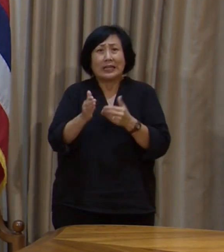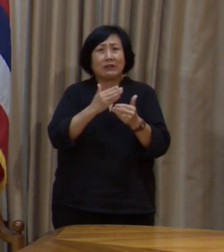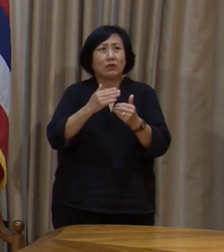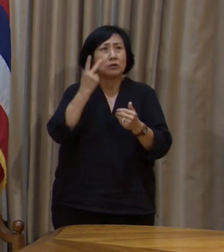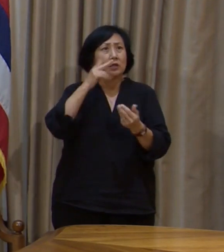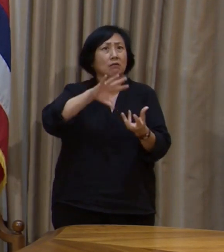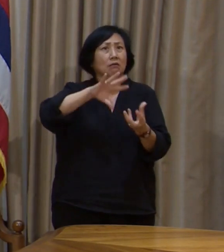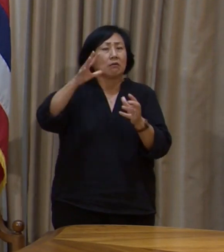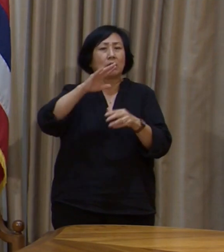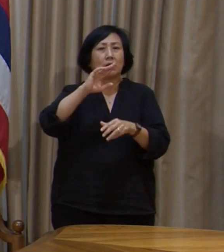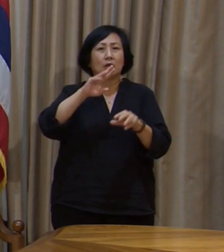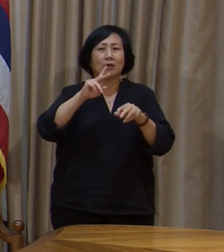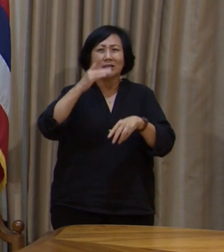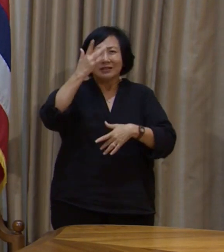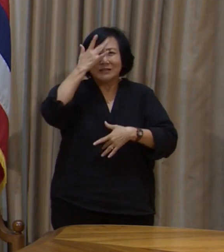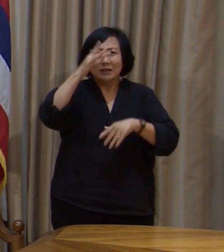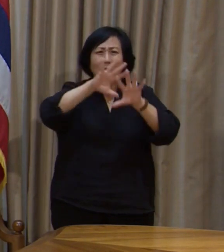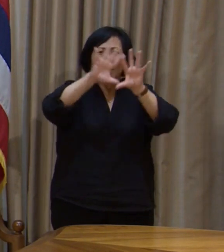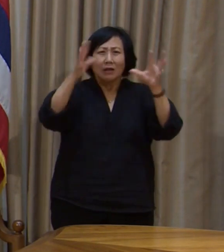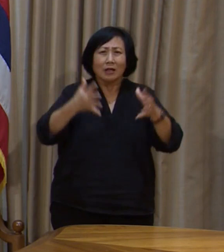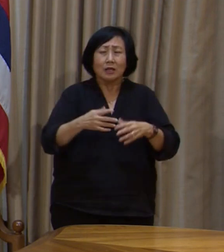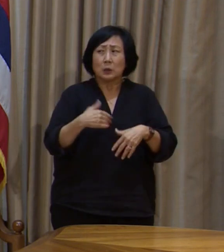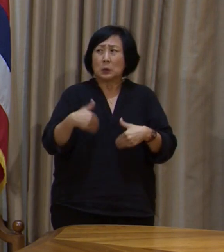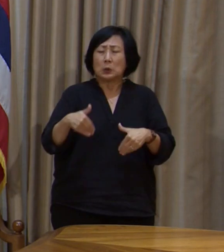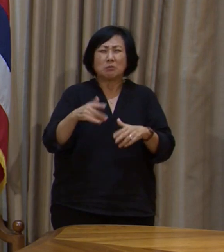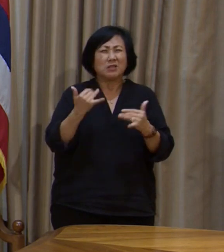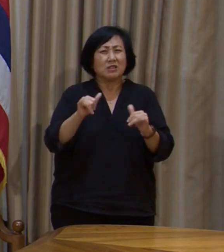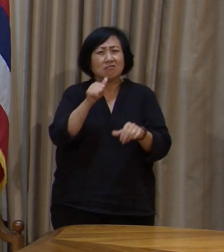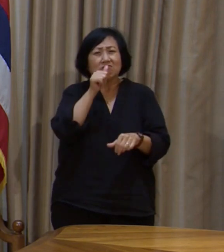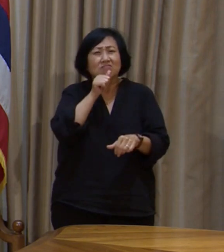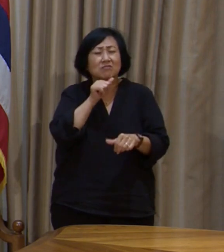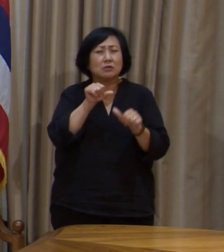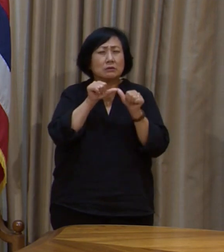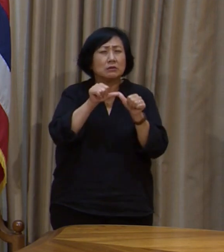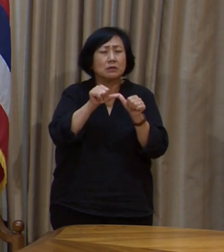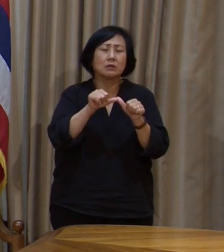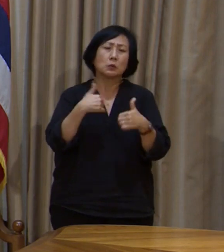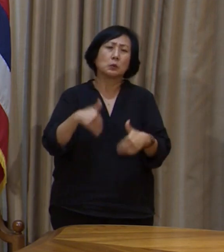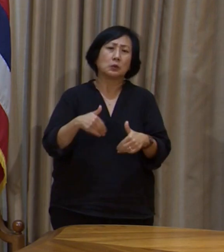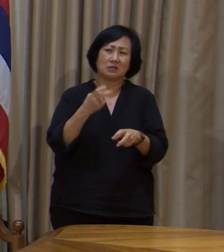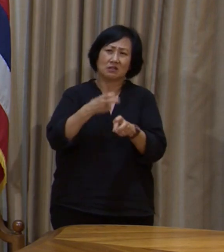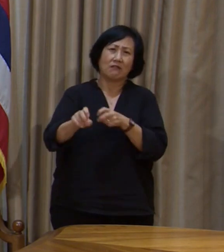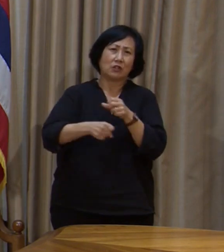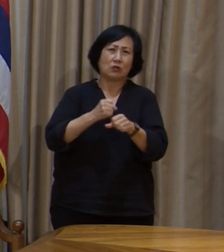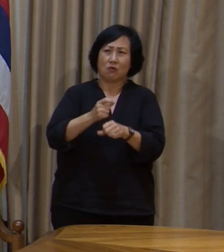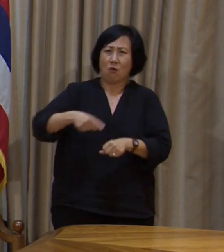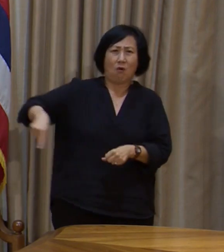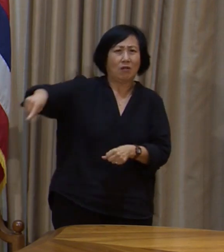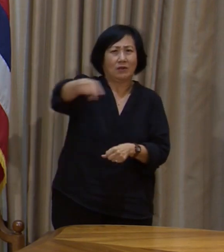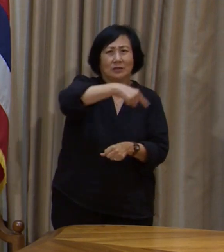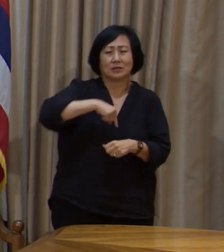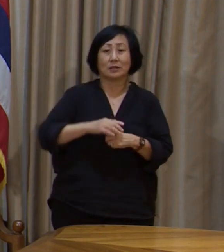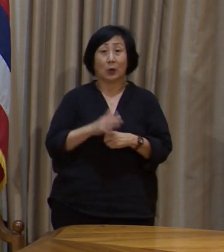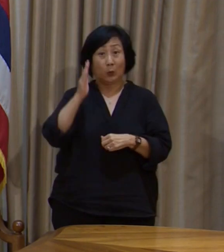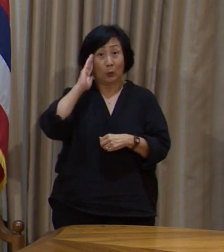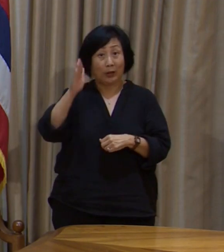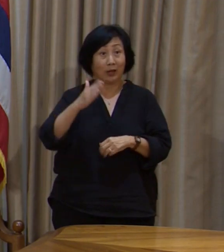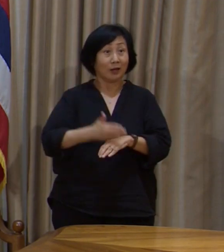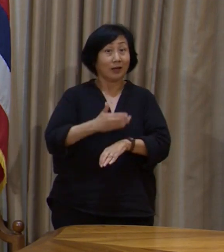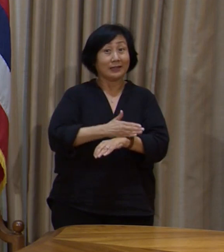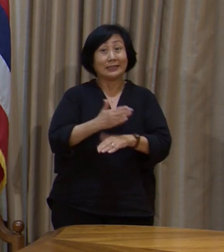pandemic. It's been a tough year for all of us and certainly it's not going to be getting